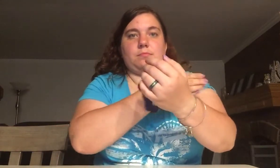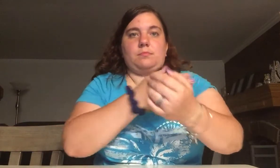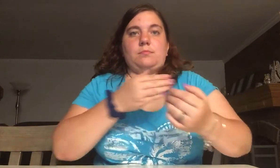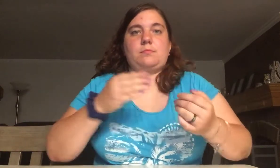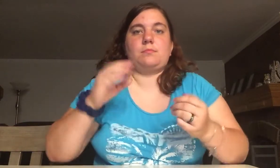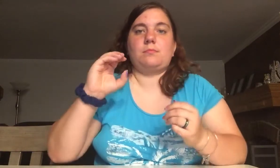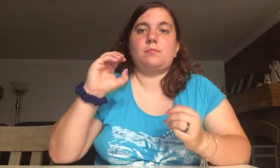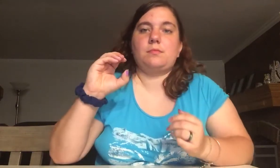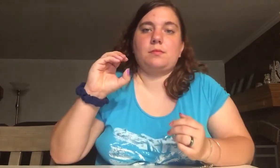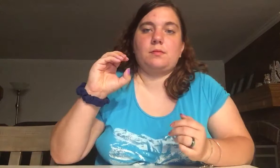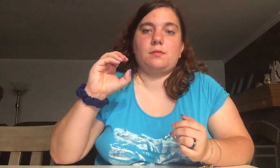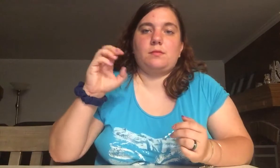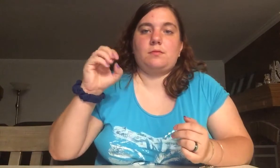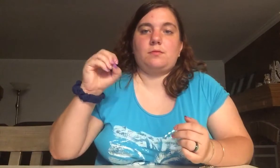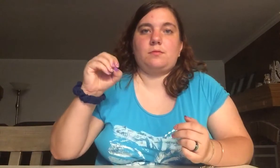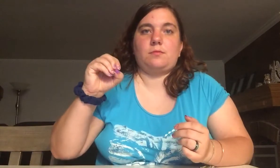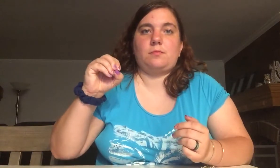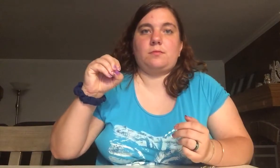This video by S.L